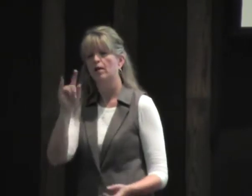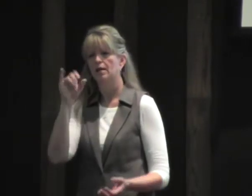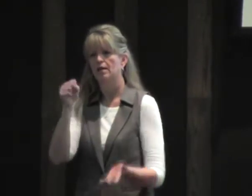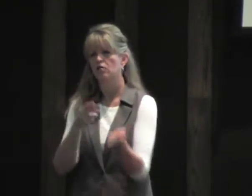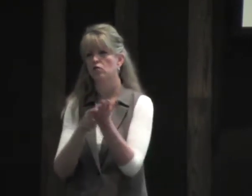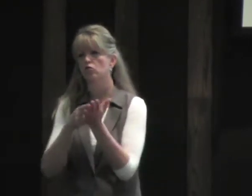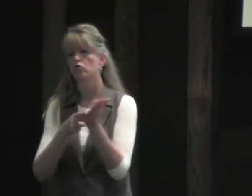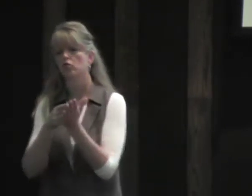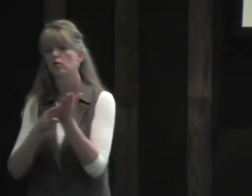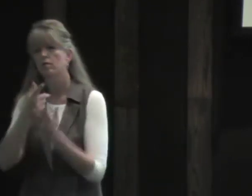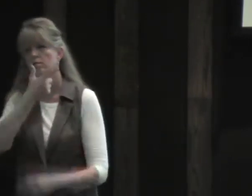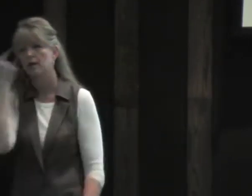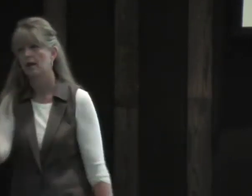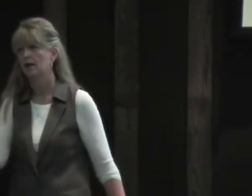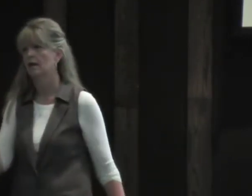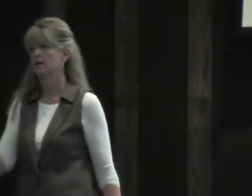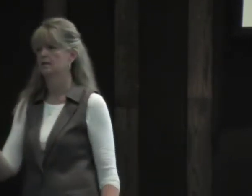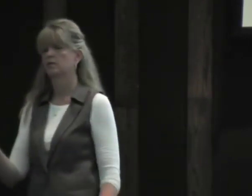So her testimony really is the truth because